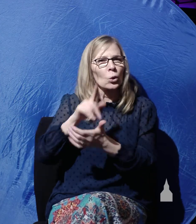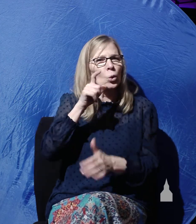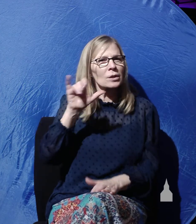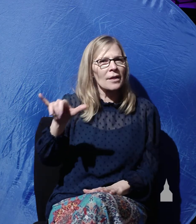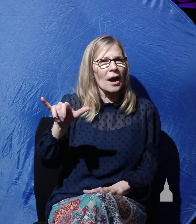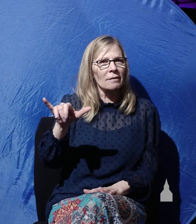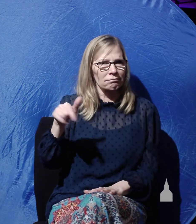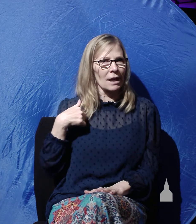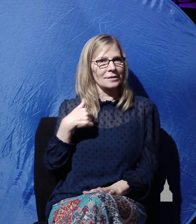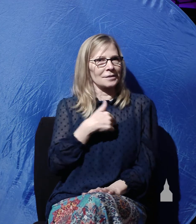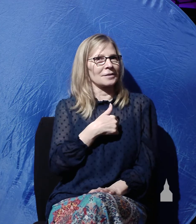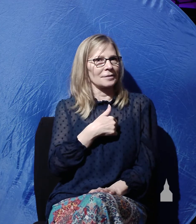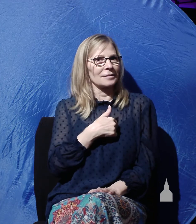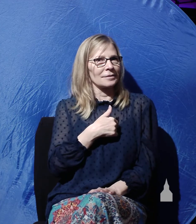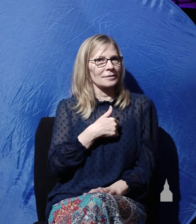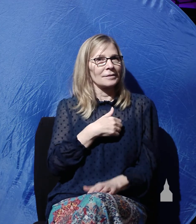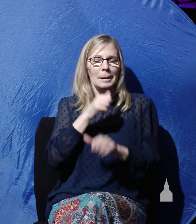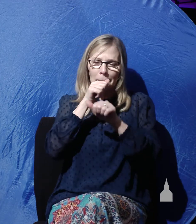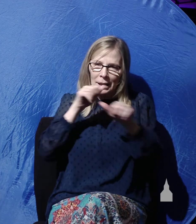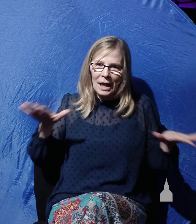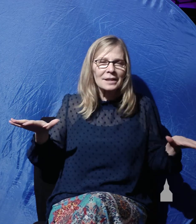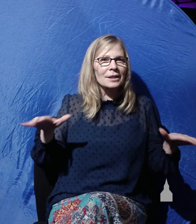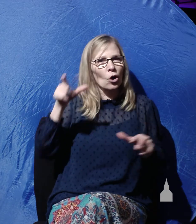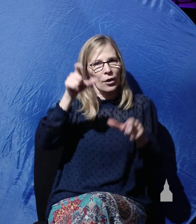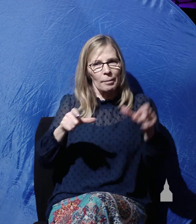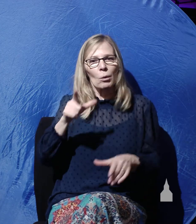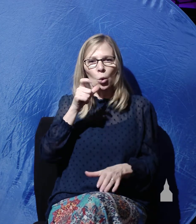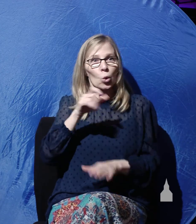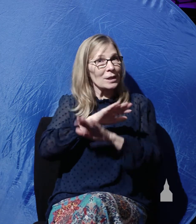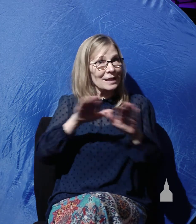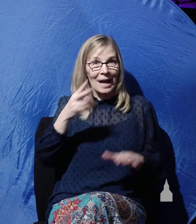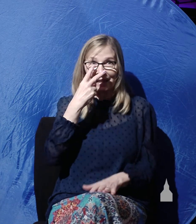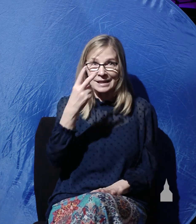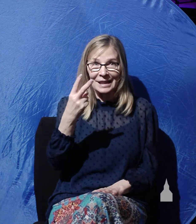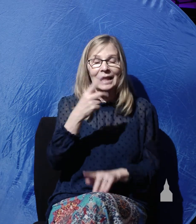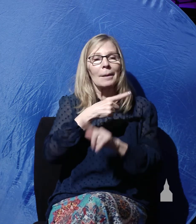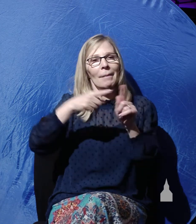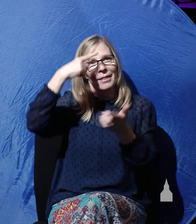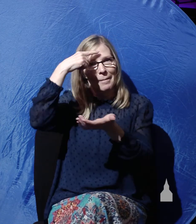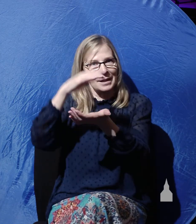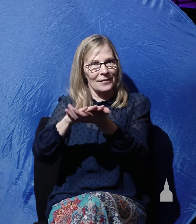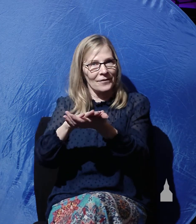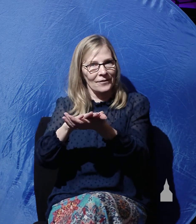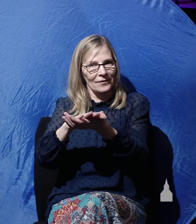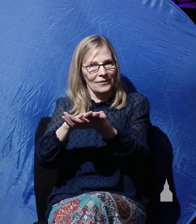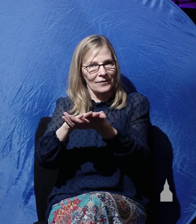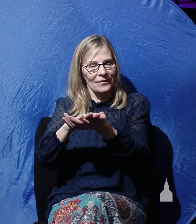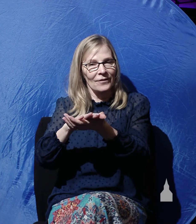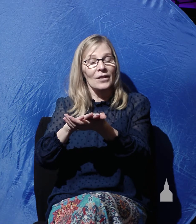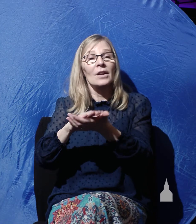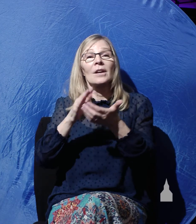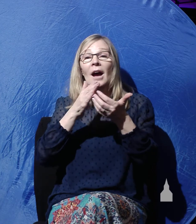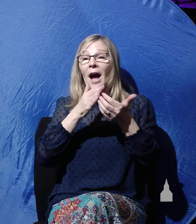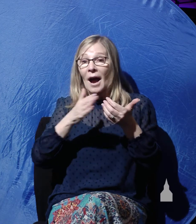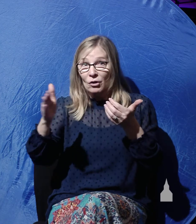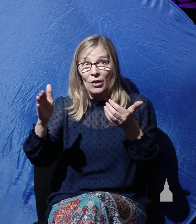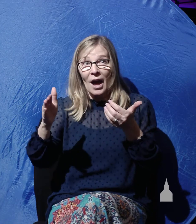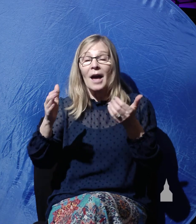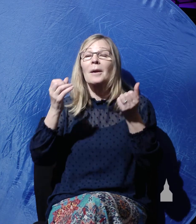are they who did not see, and yet believed. Therefore, John says, many other signs,